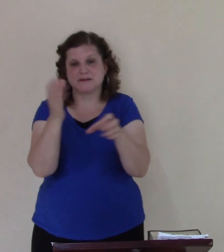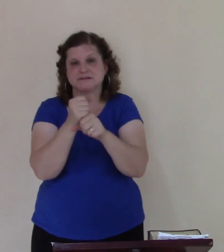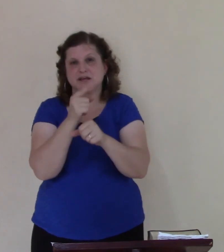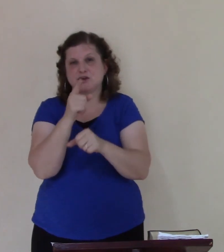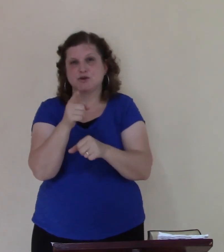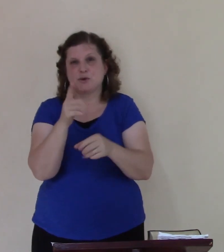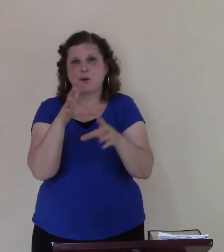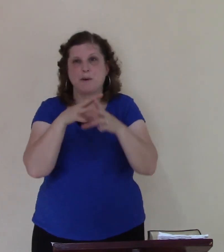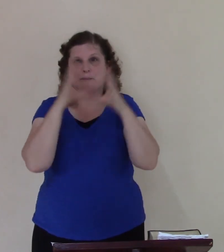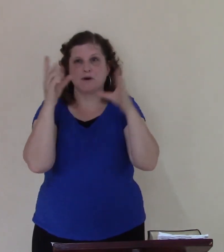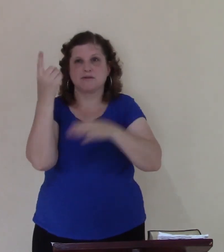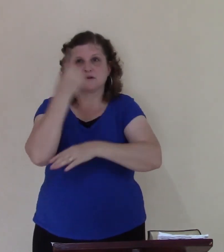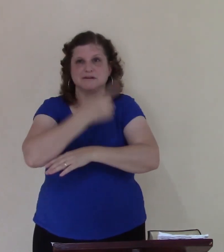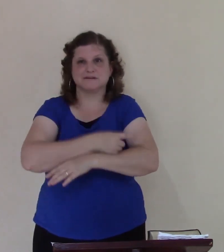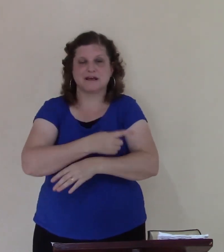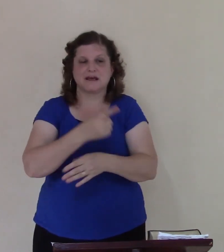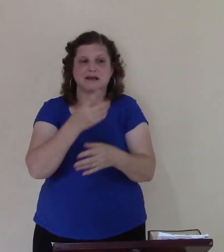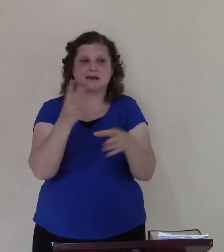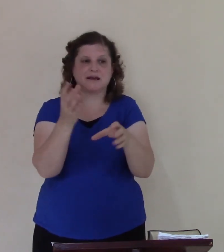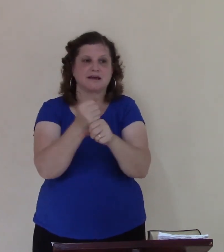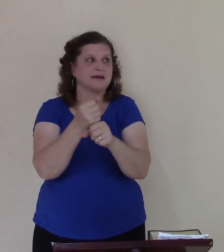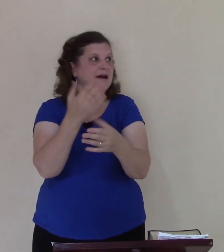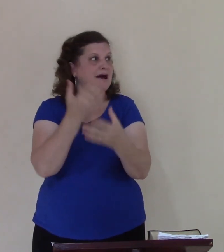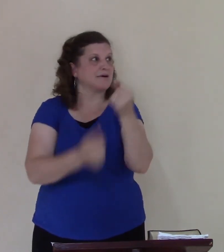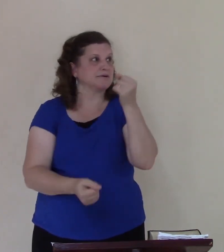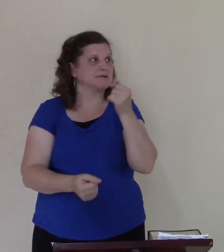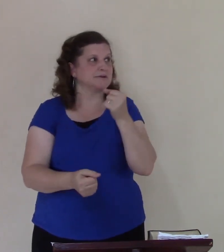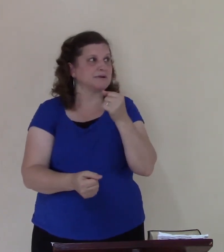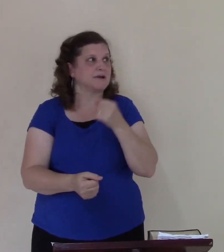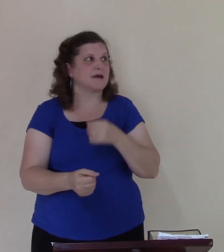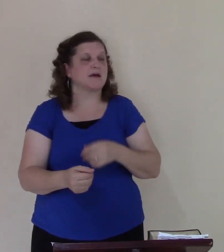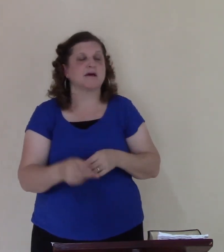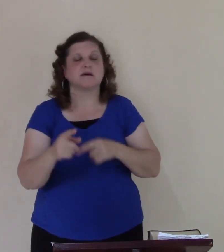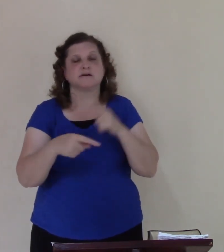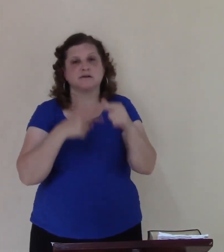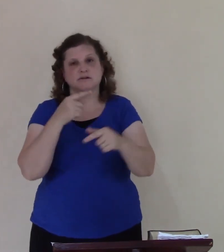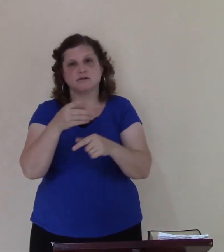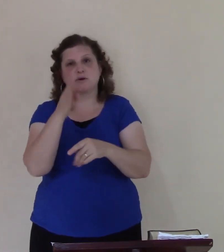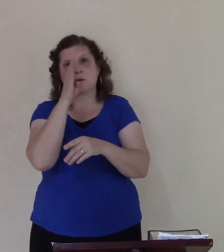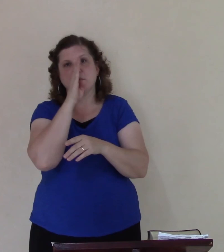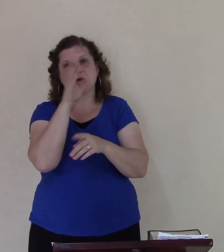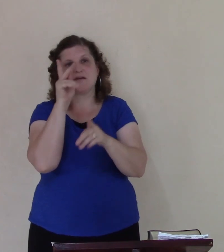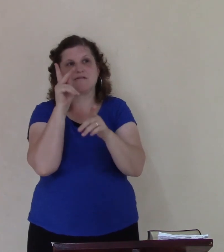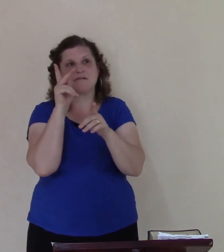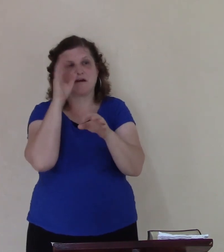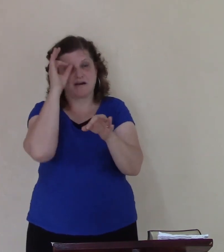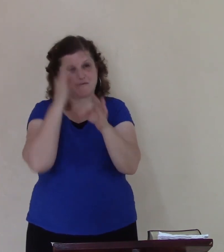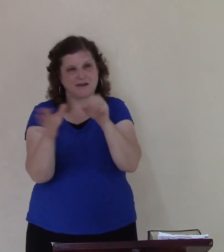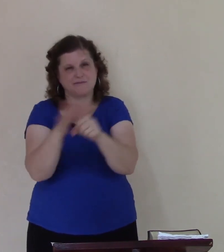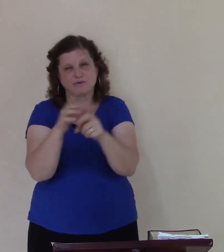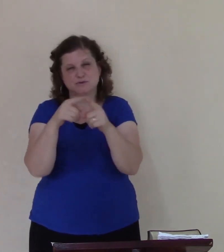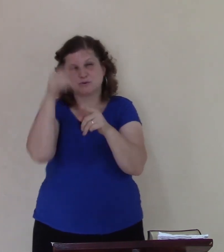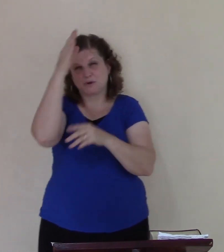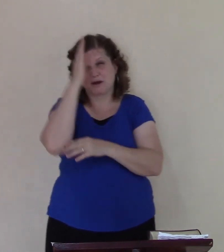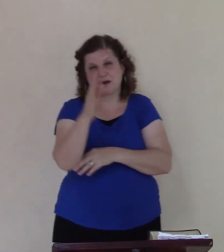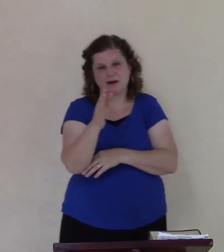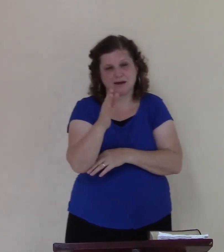faithful together and things are going better things are going good things are going to be when you are